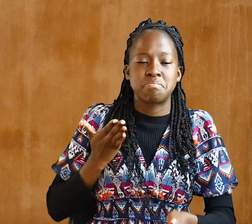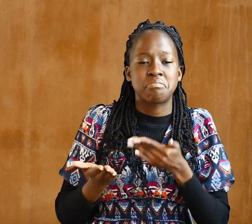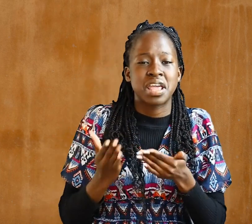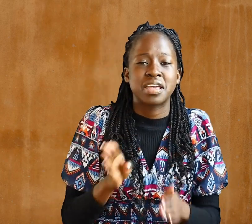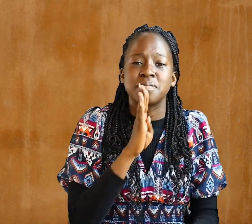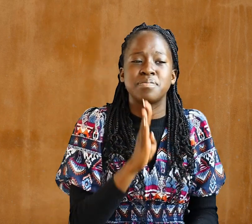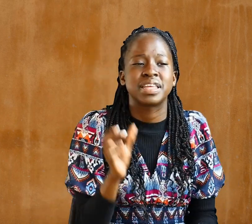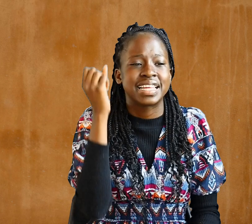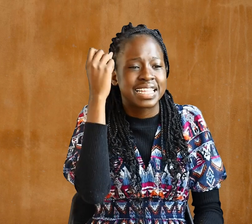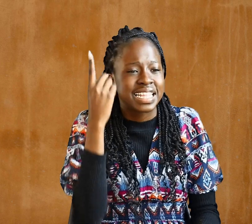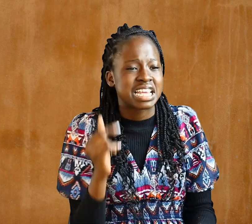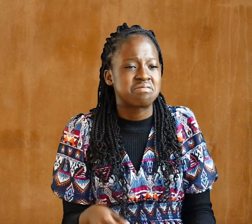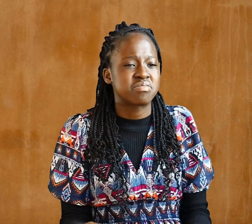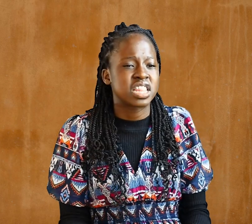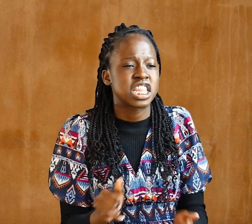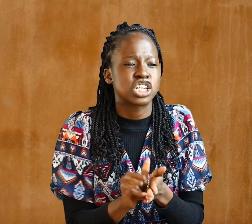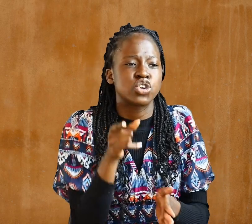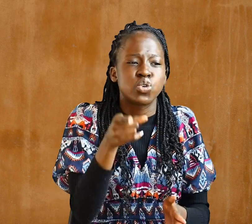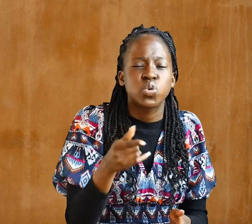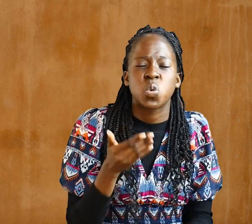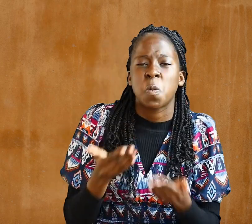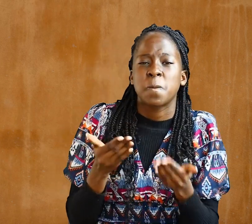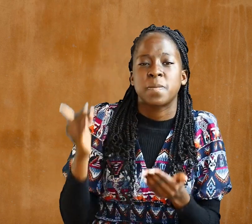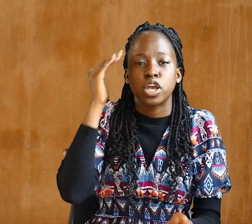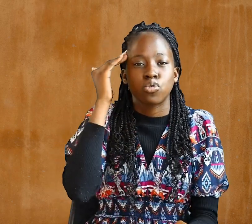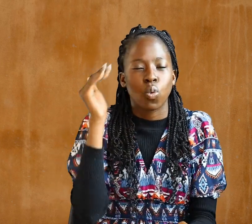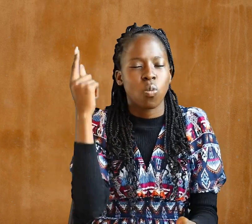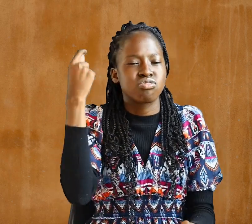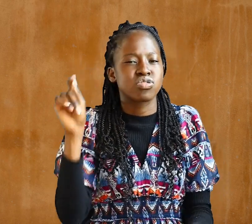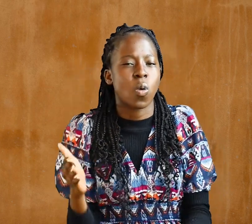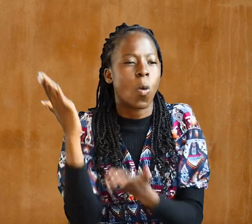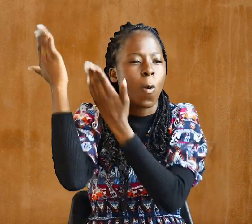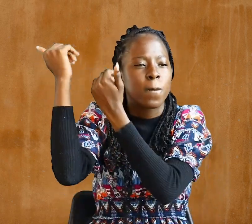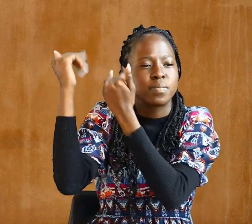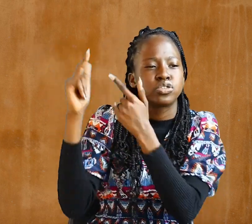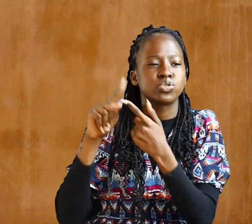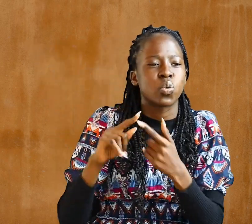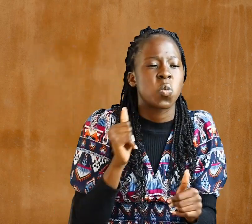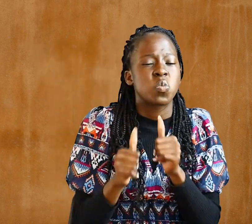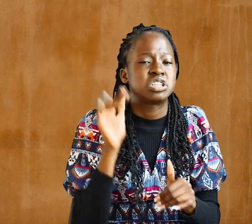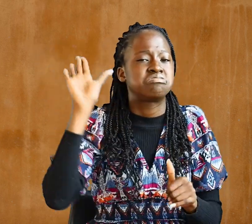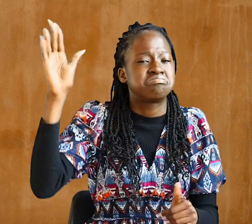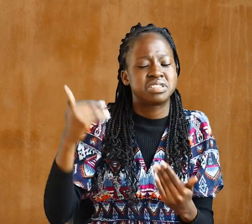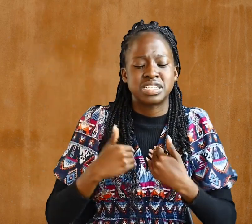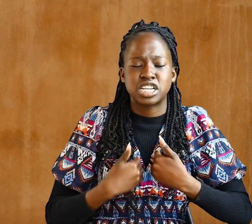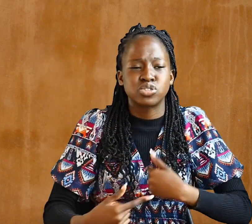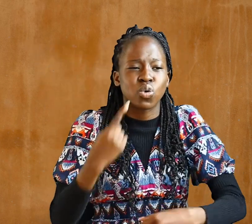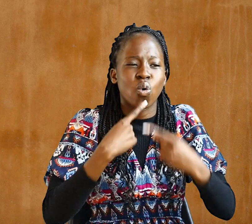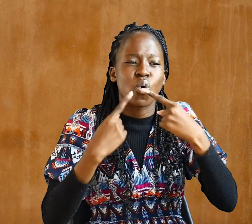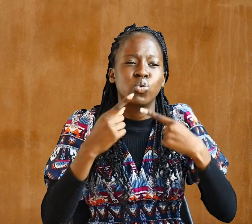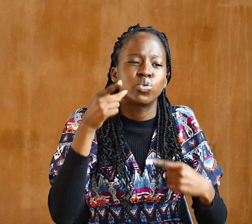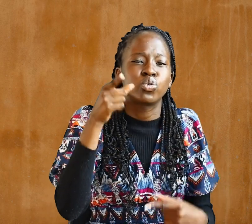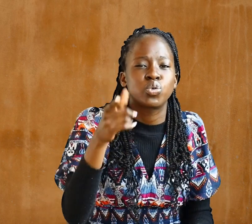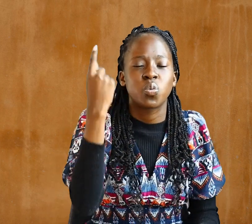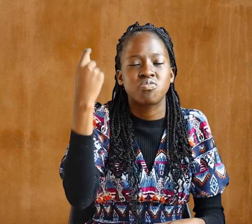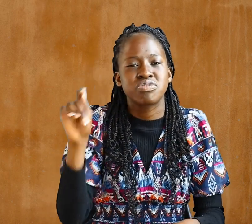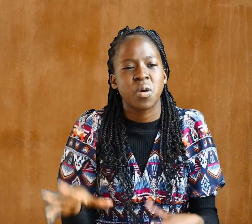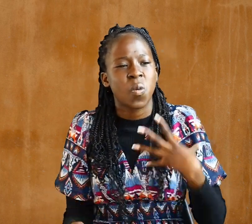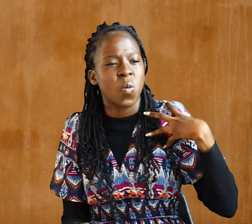you may know the hope to which he has called you, the riches of his glorious inheritance in his